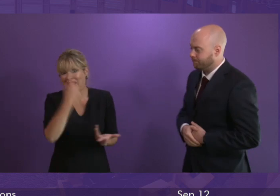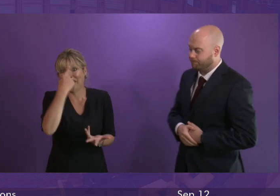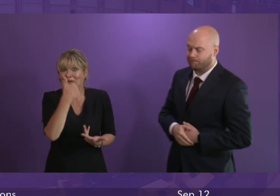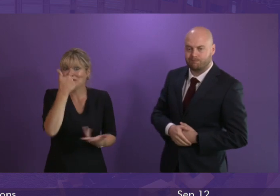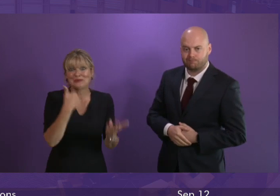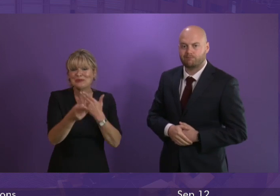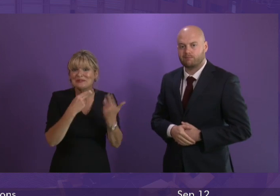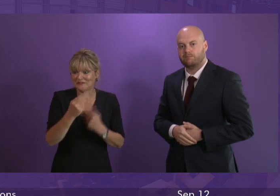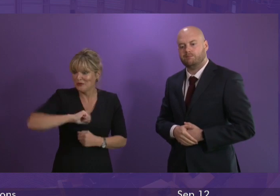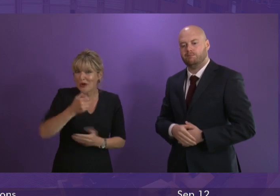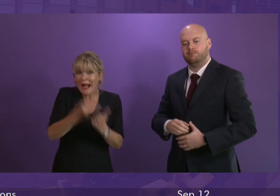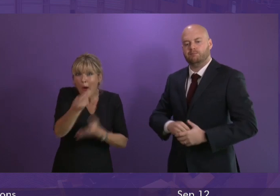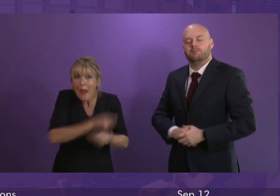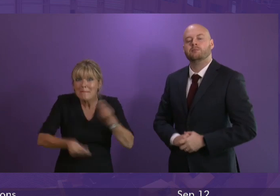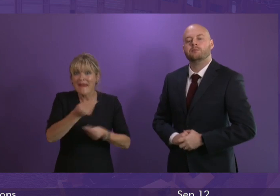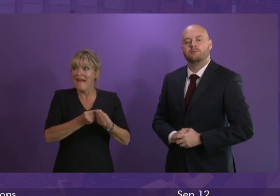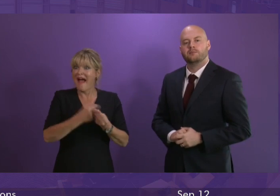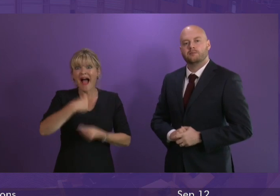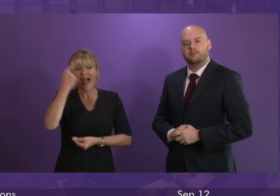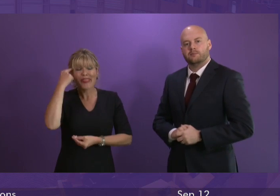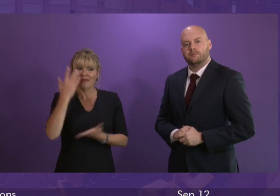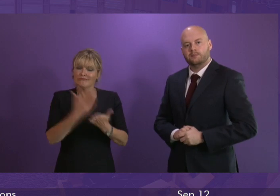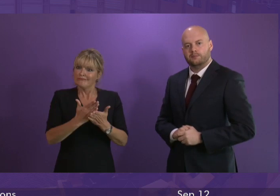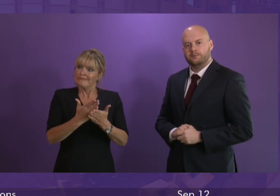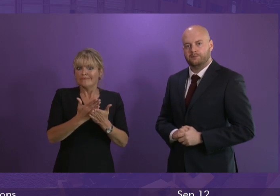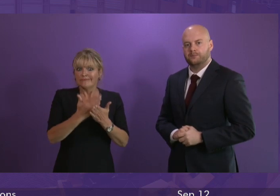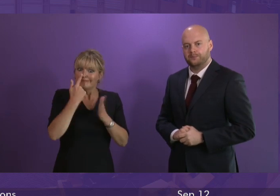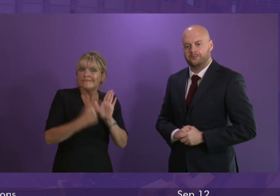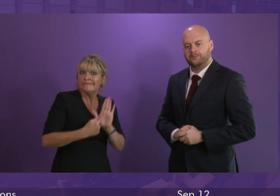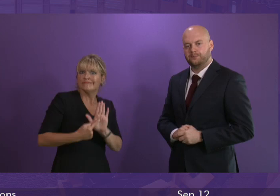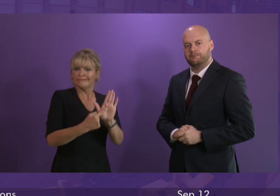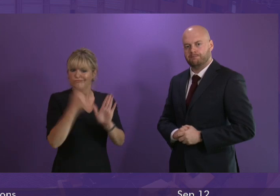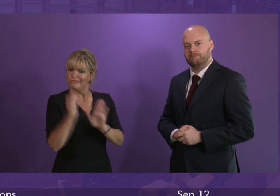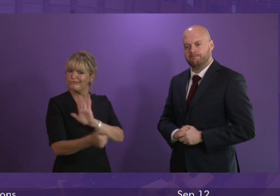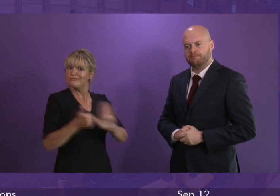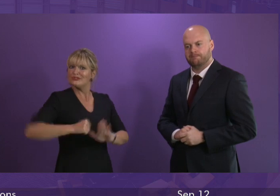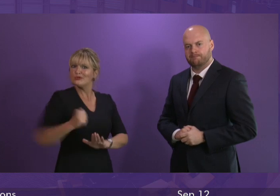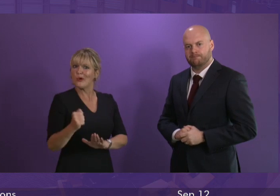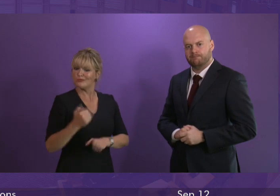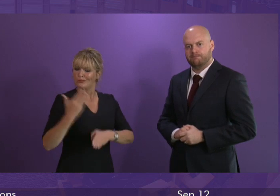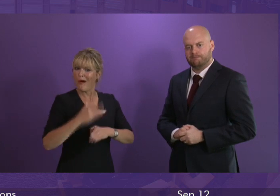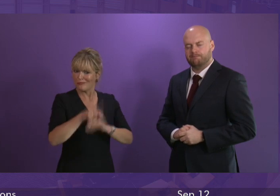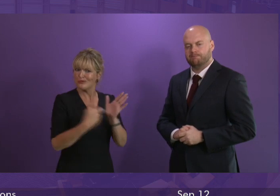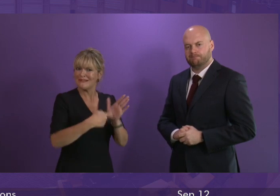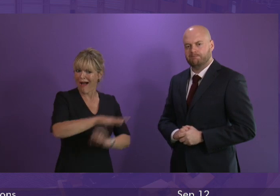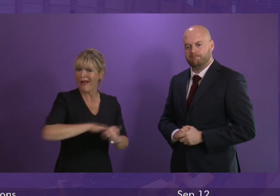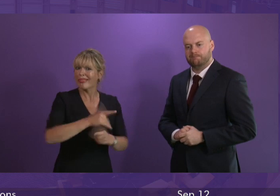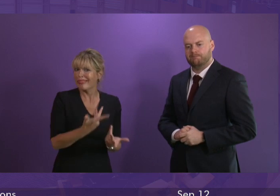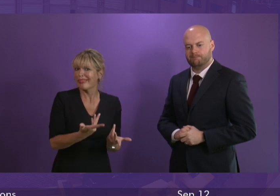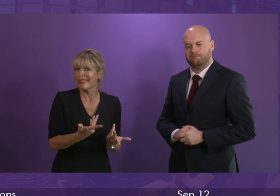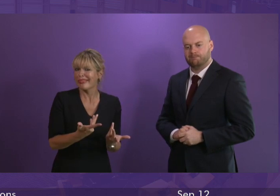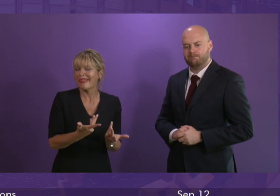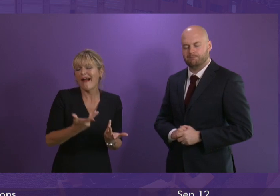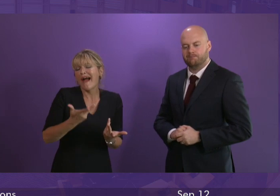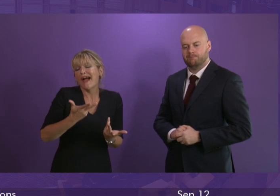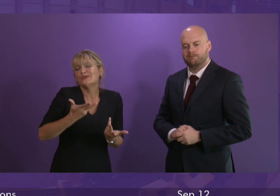news for the Scottish economy. I also think it is a real tribute to the expertise of the workforce at Resaith. I'm not going to